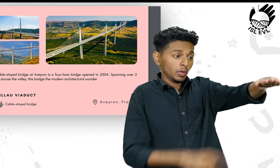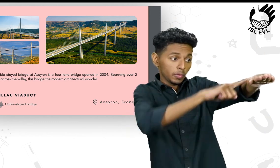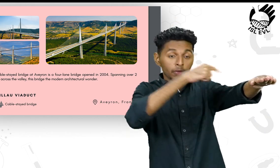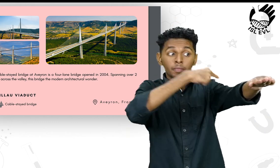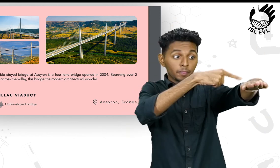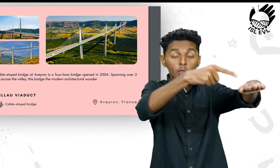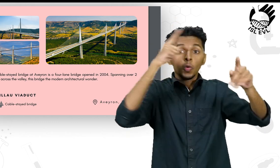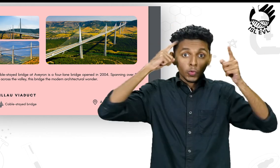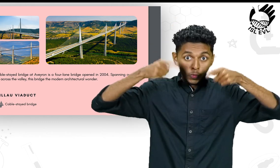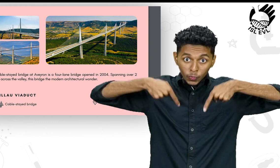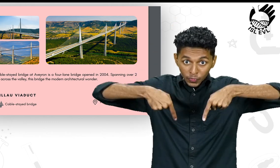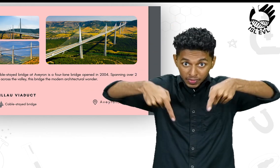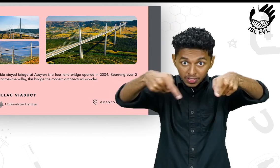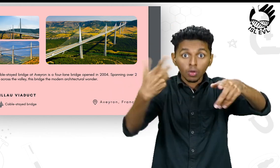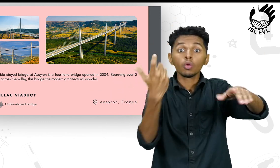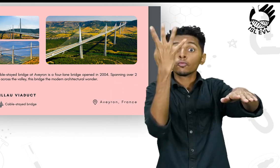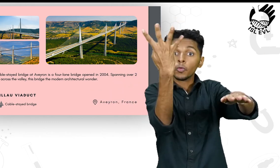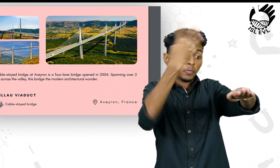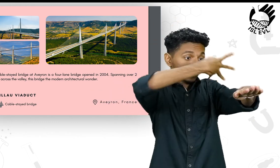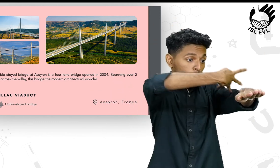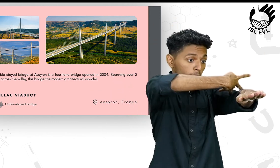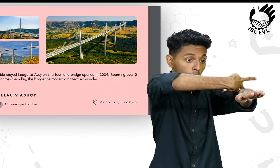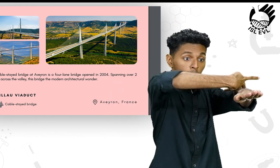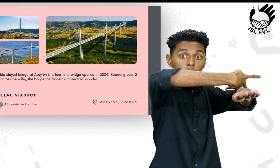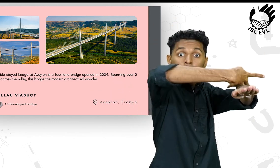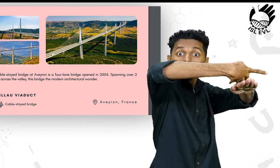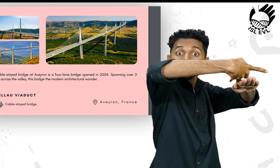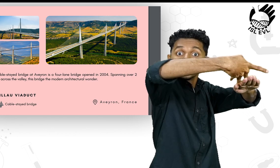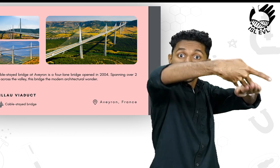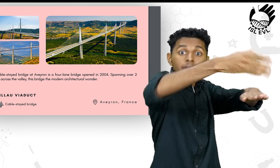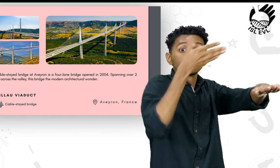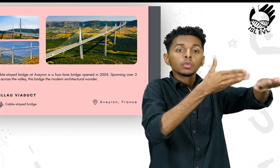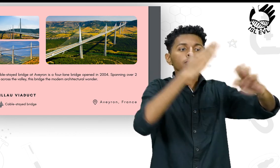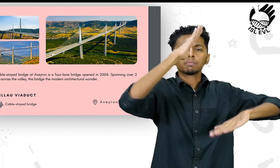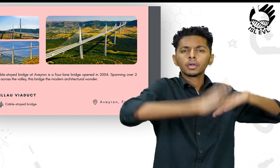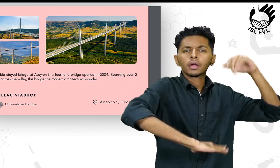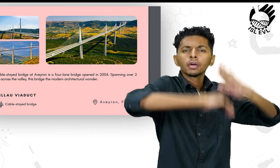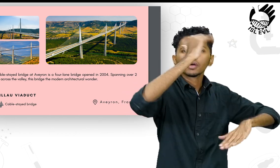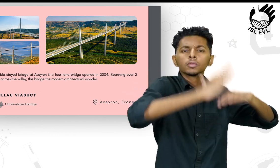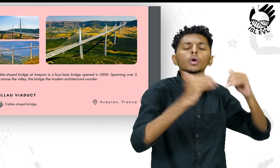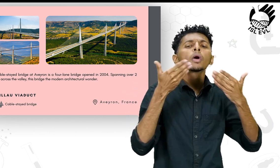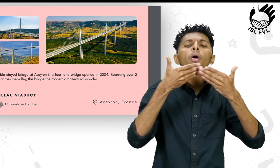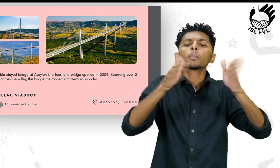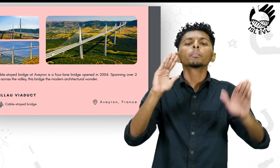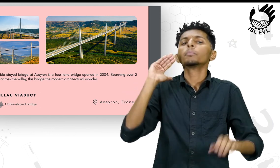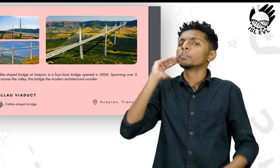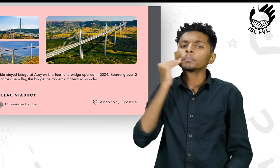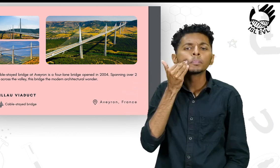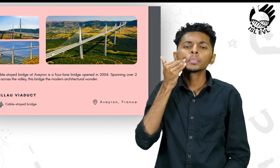cable state bridge is a four-lane bridge opened in 2004.